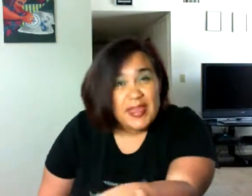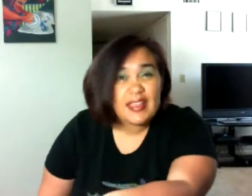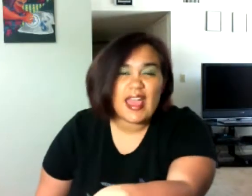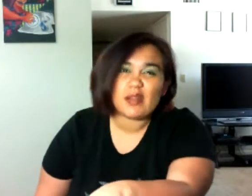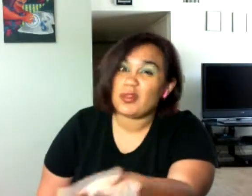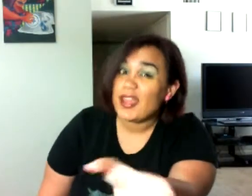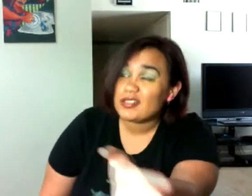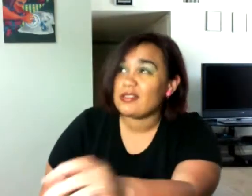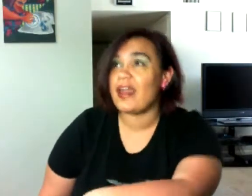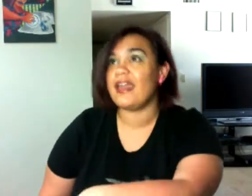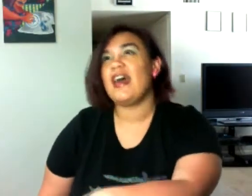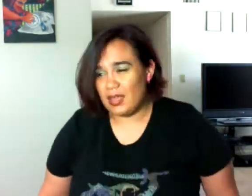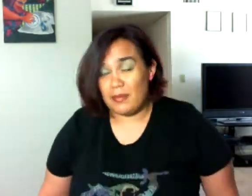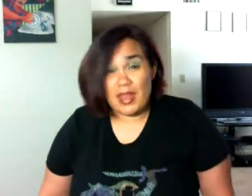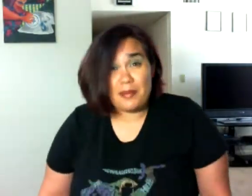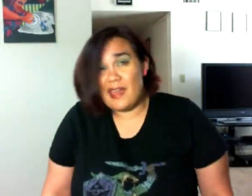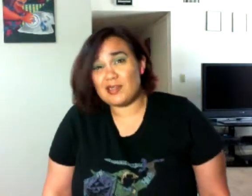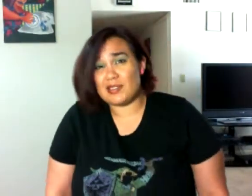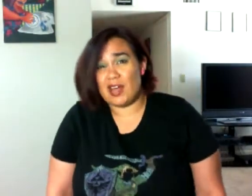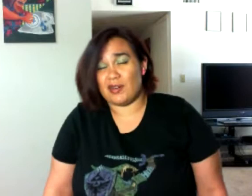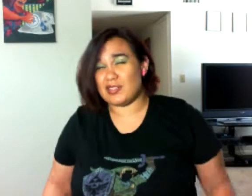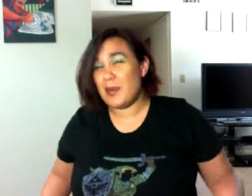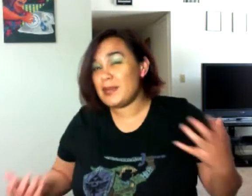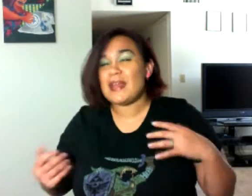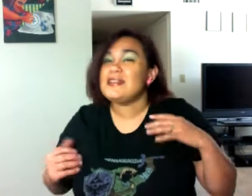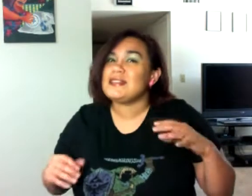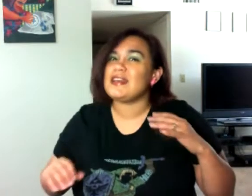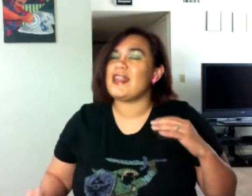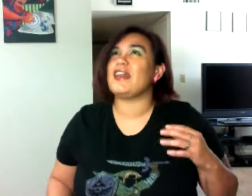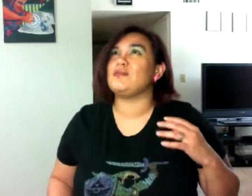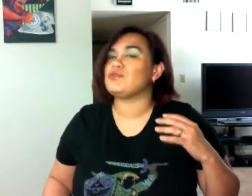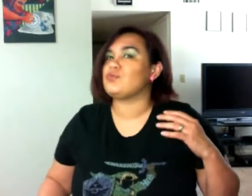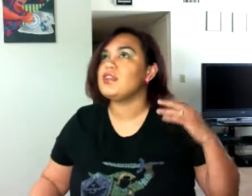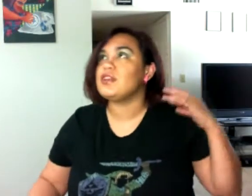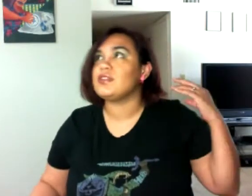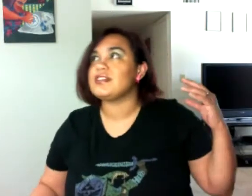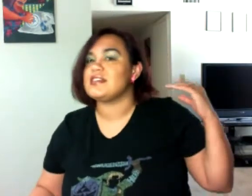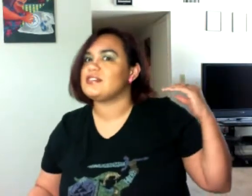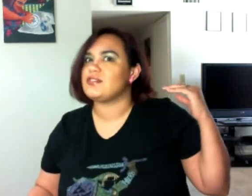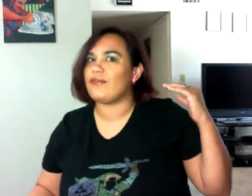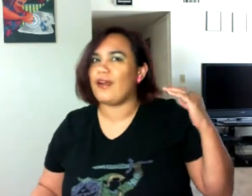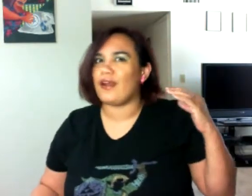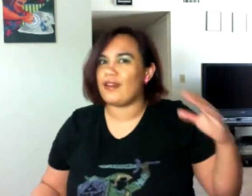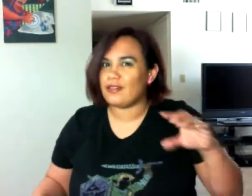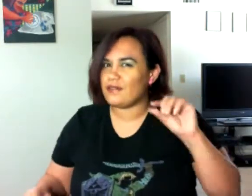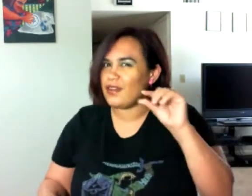and Hannibal Lecter-like and I'm lactose intolerant. So my dependency on animals really only extends so far. Like very